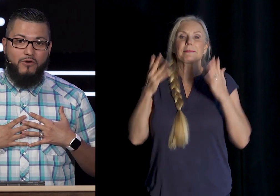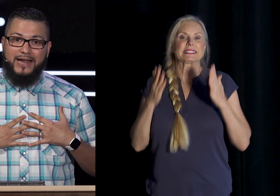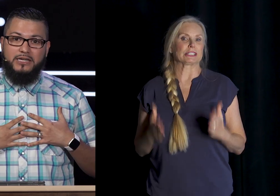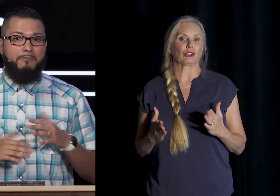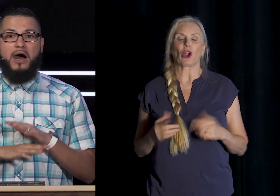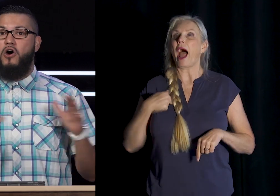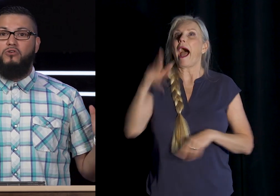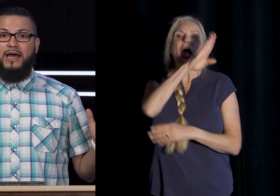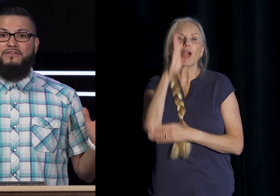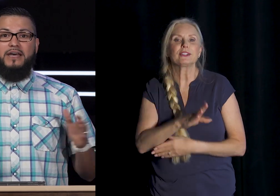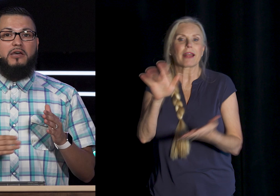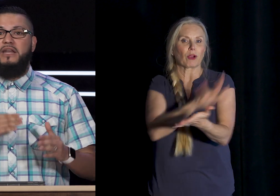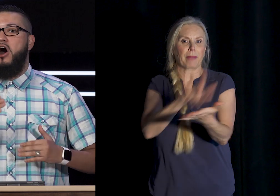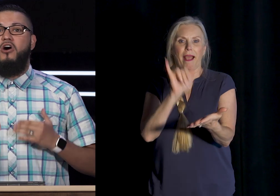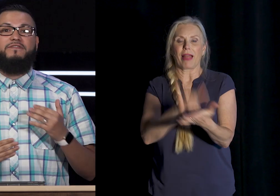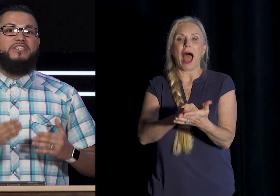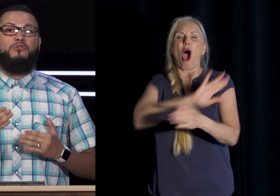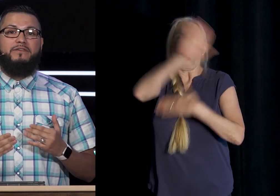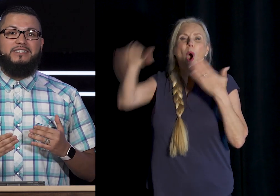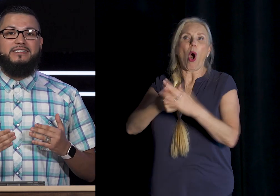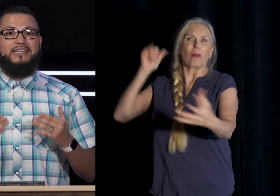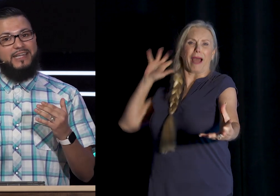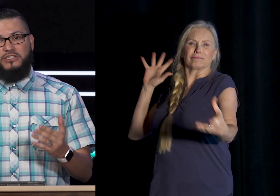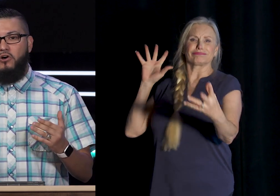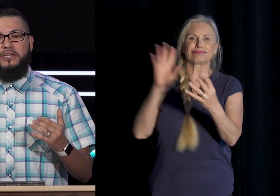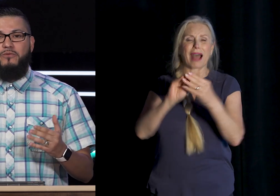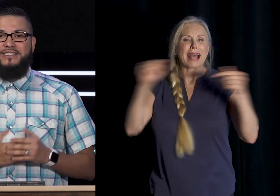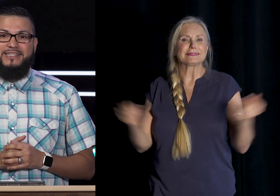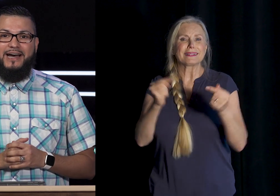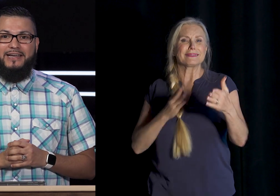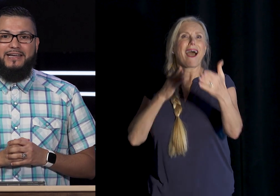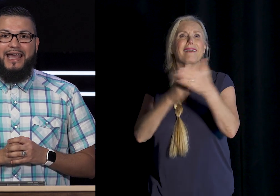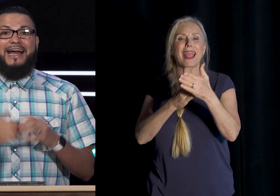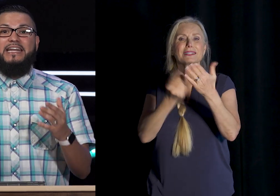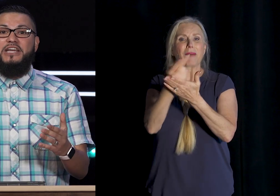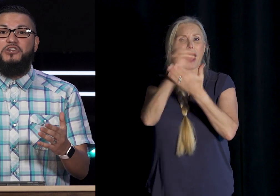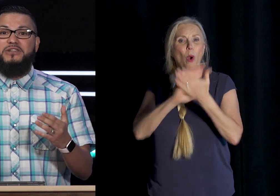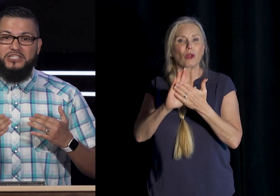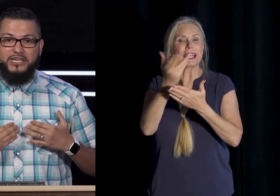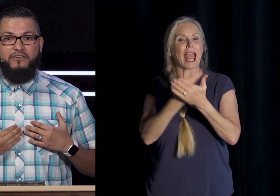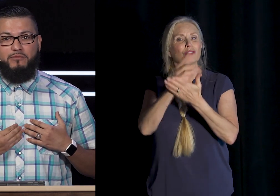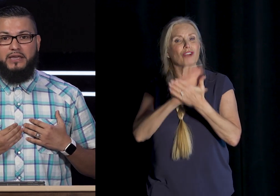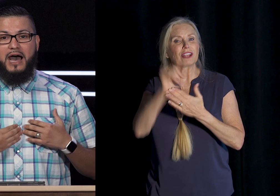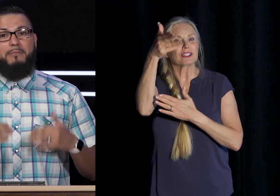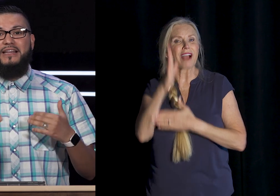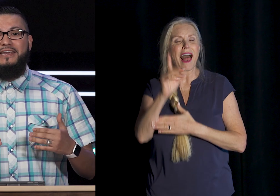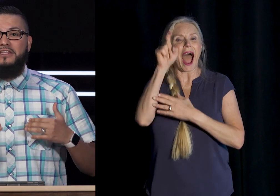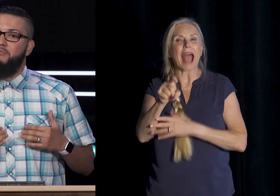racked up My whole life Committing all of these grievances Against the holy and righteous God And I need you to save me I believe that the